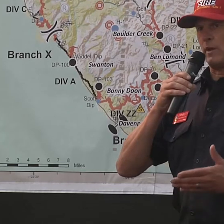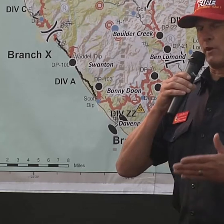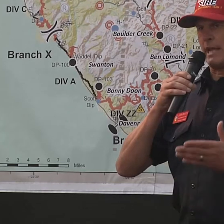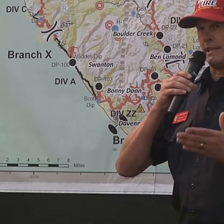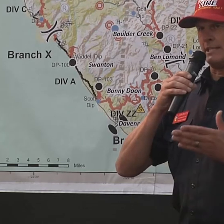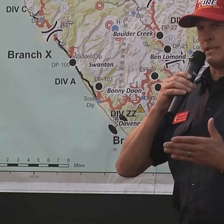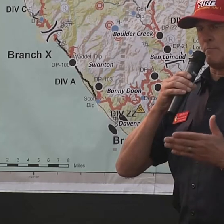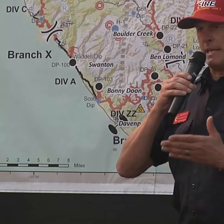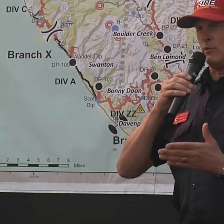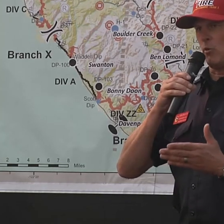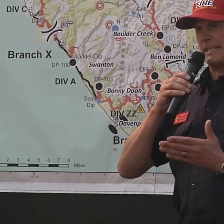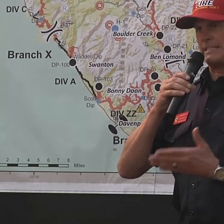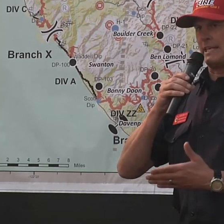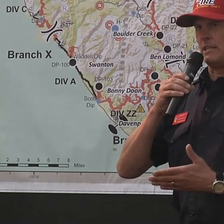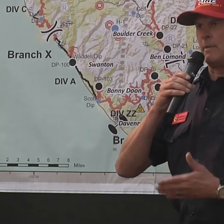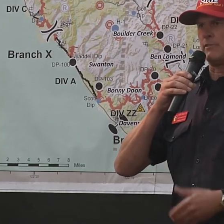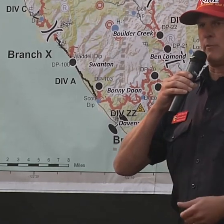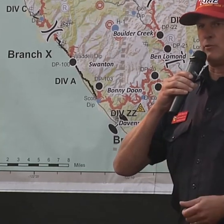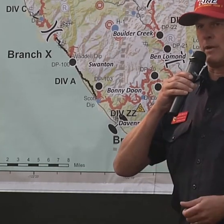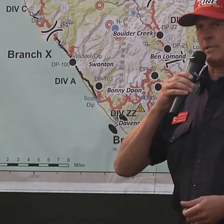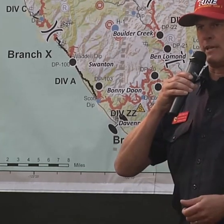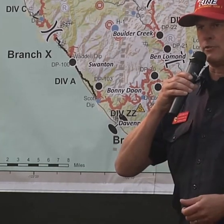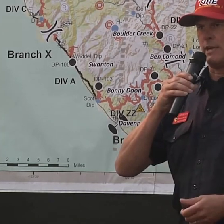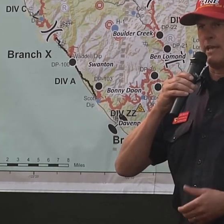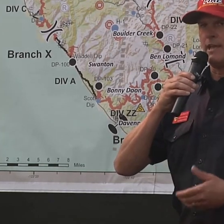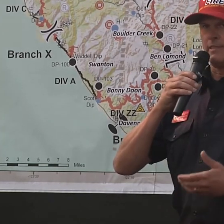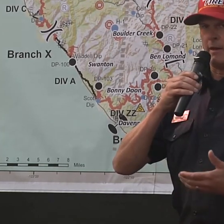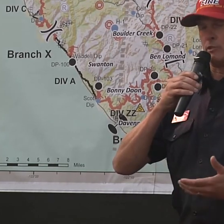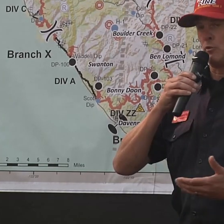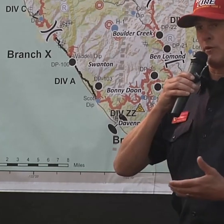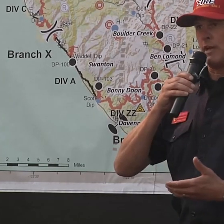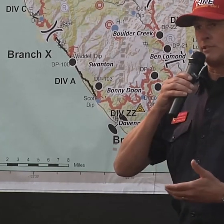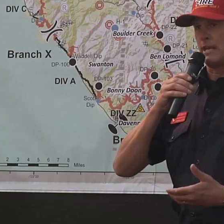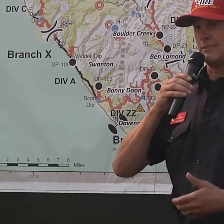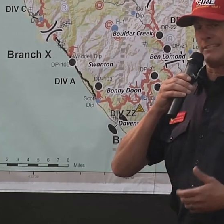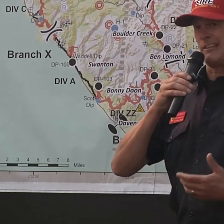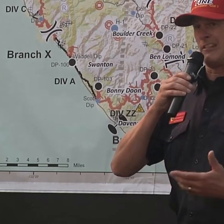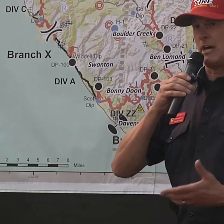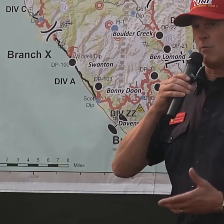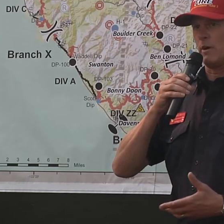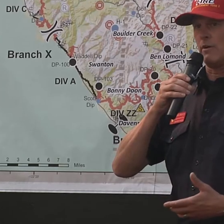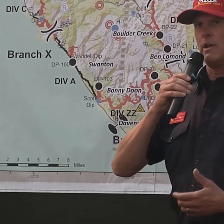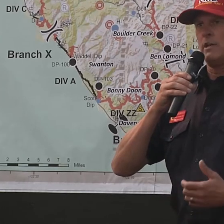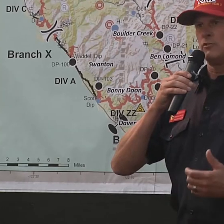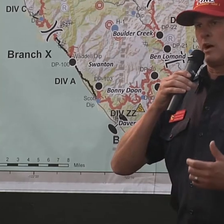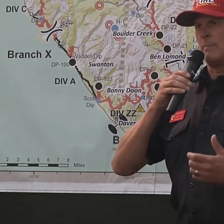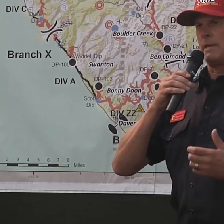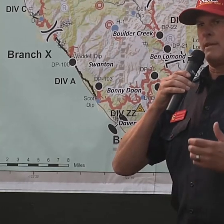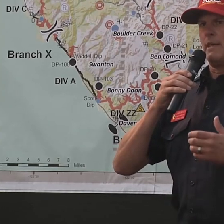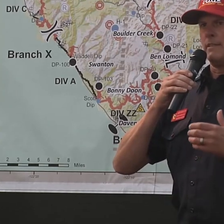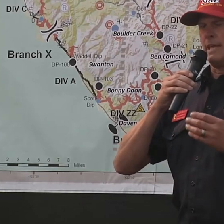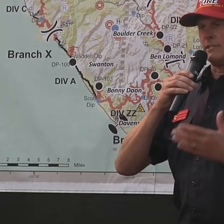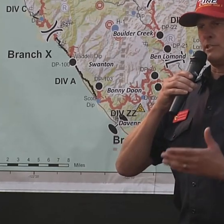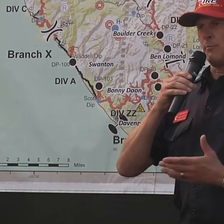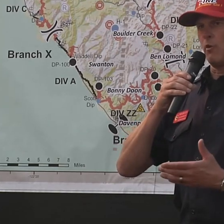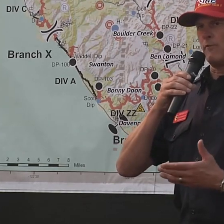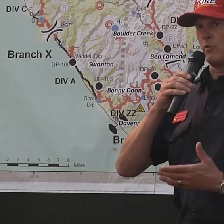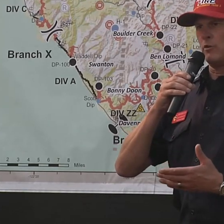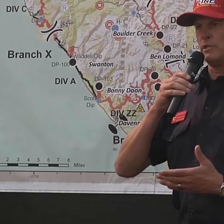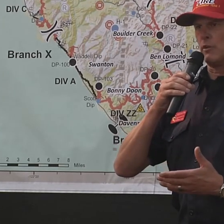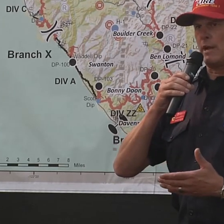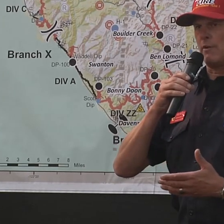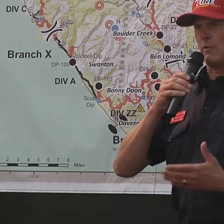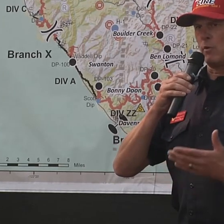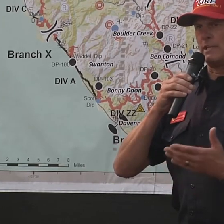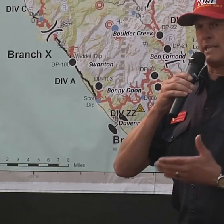And so we are going to at least meet or exceed the amount that we dropped yesterday. That was 200,000 gallons. That's a lot of water dropping. That's in support